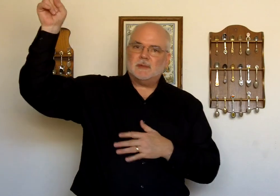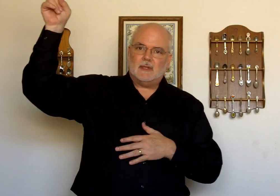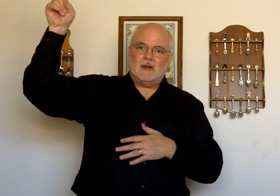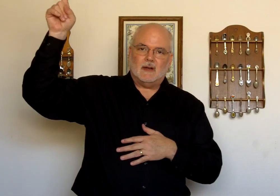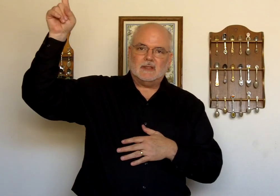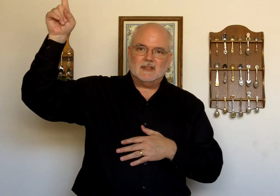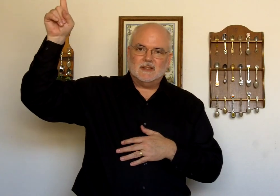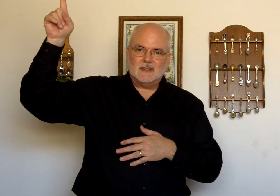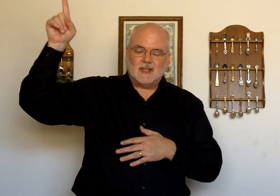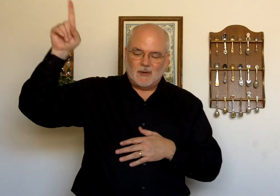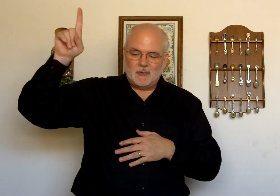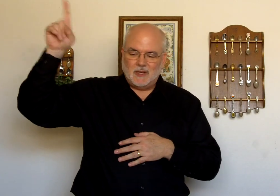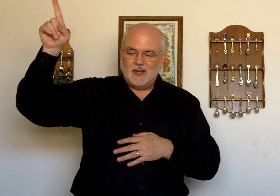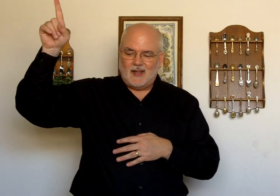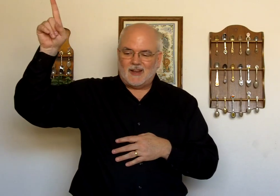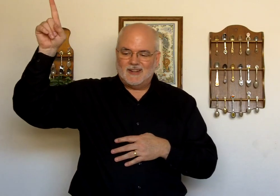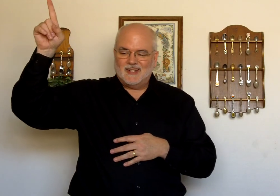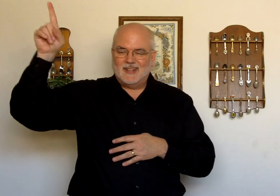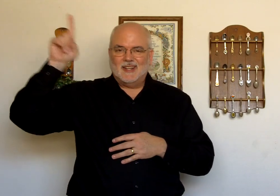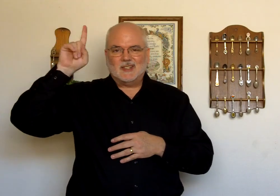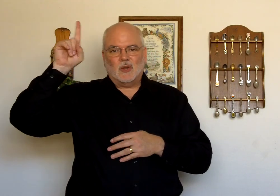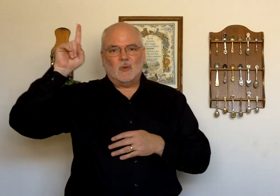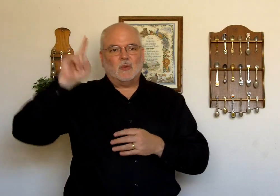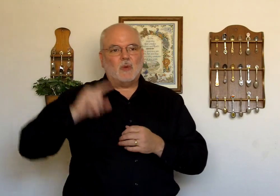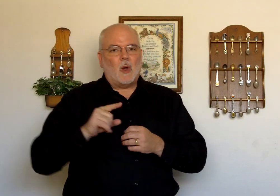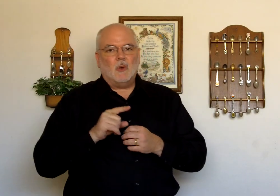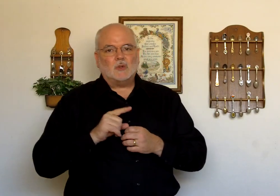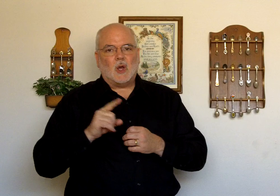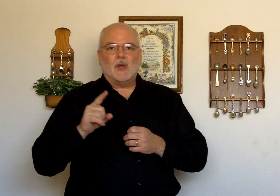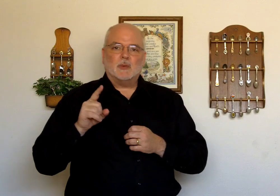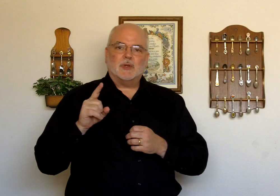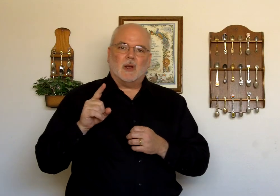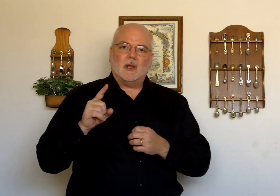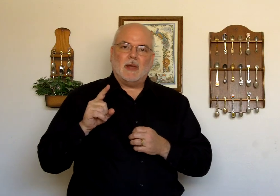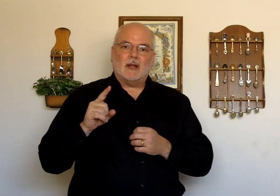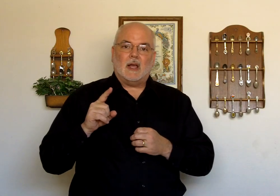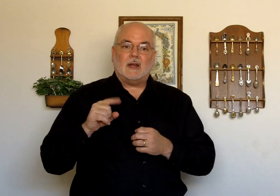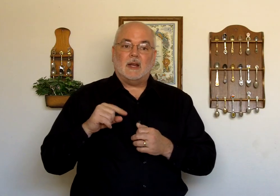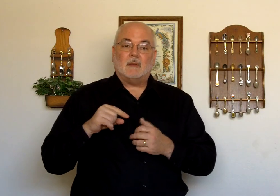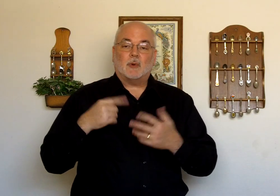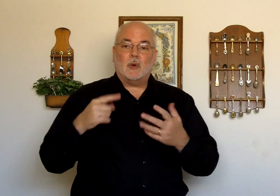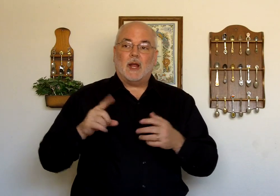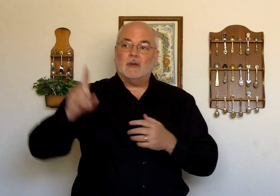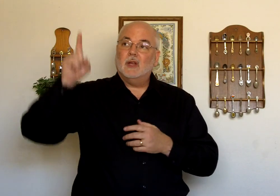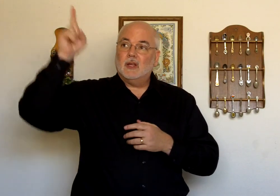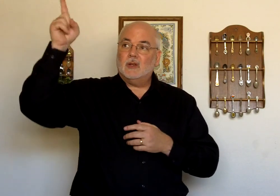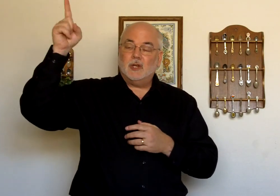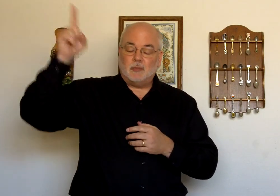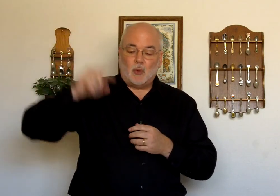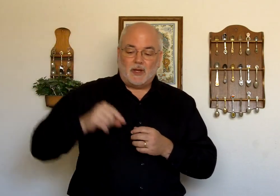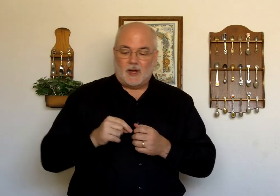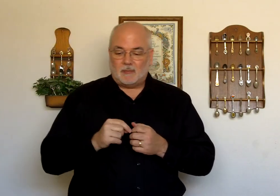upstairs? That would be God. God. So. Almost always. When we're talking about God. In a pronoun. You just point up.